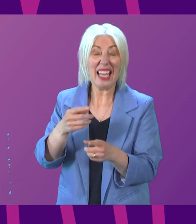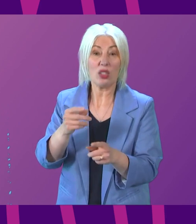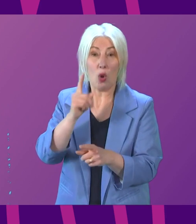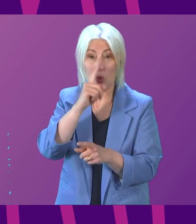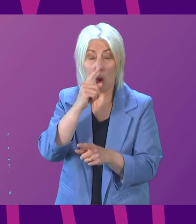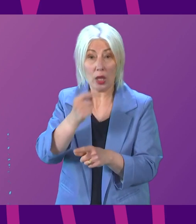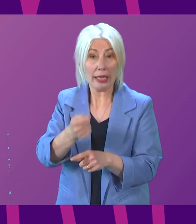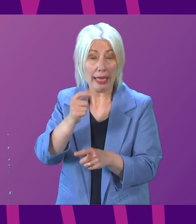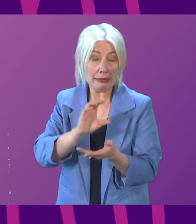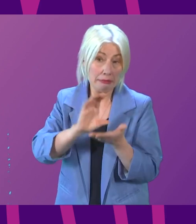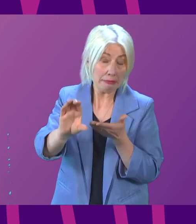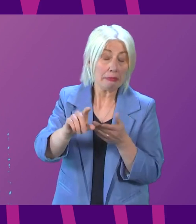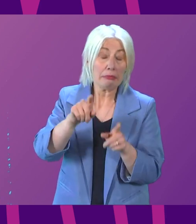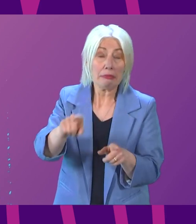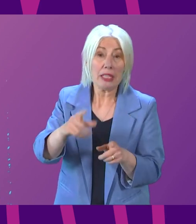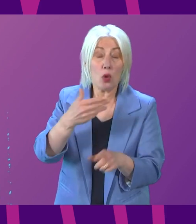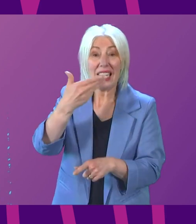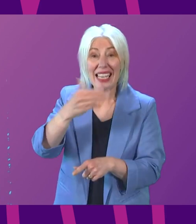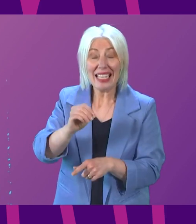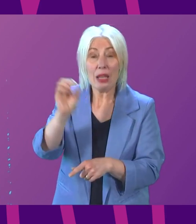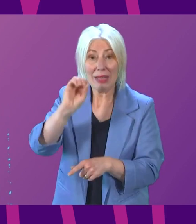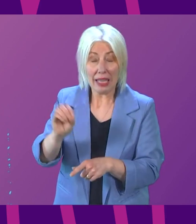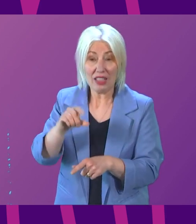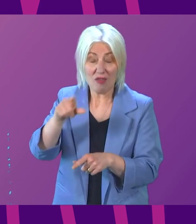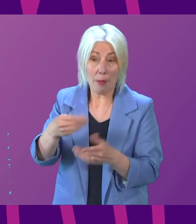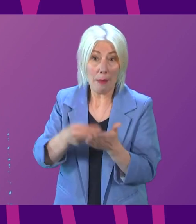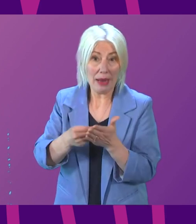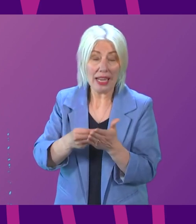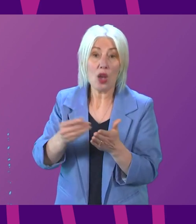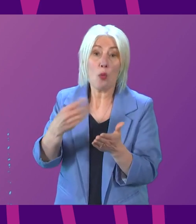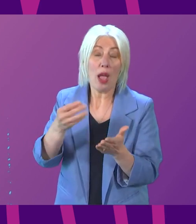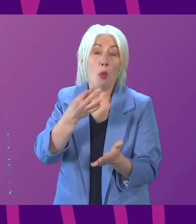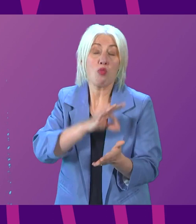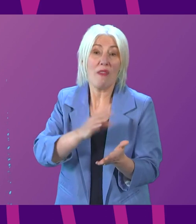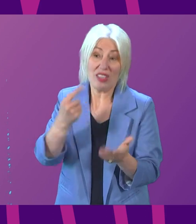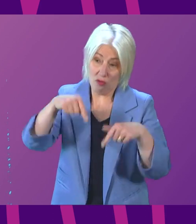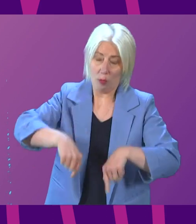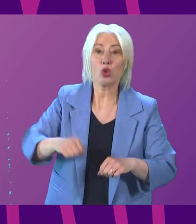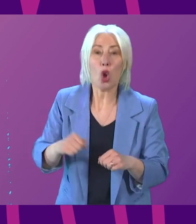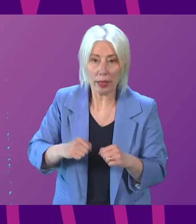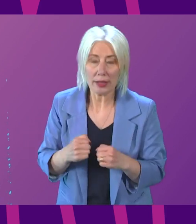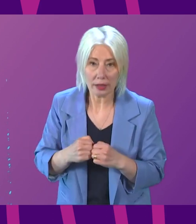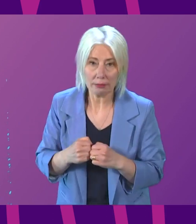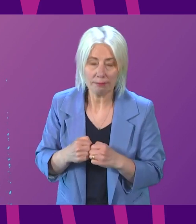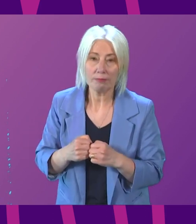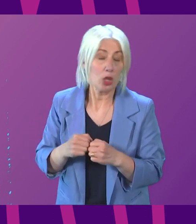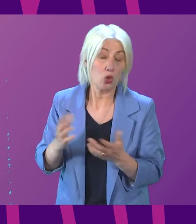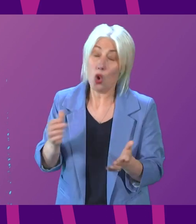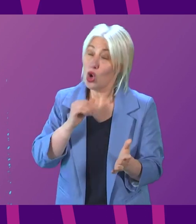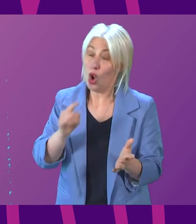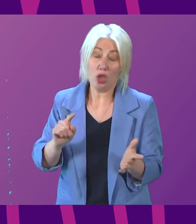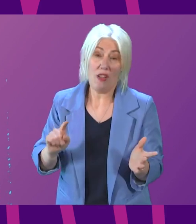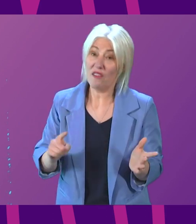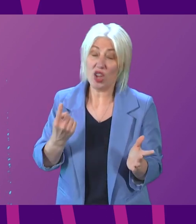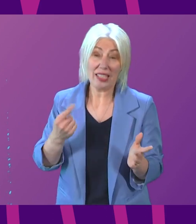of the Scottish economy, as 90% of the revenue raised from the levy will be drawn from the profits made in Scotland, meaning that, not for the first time,